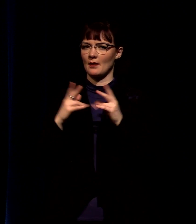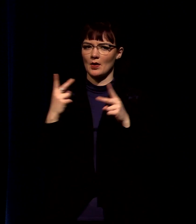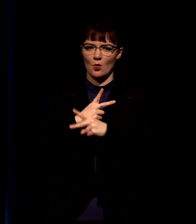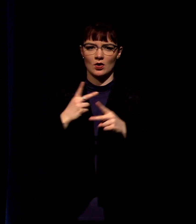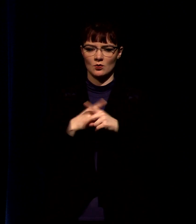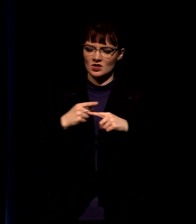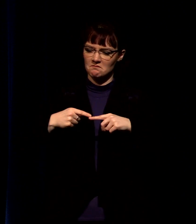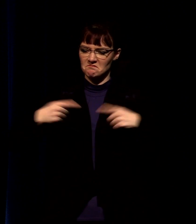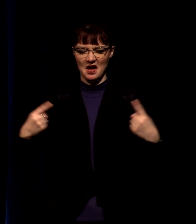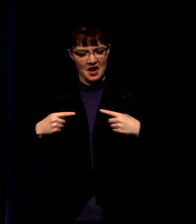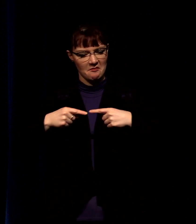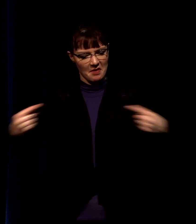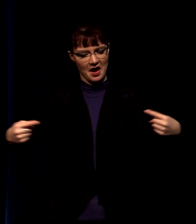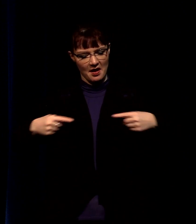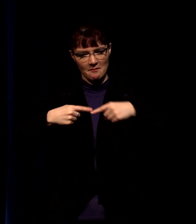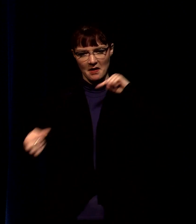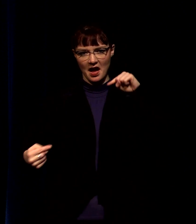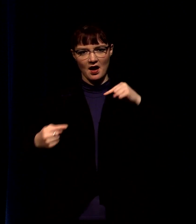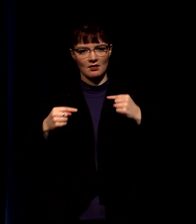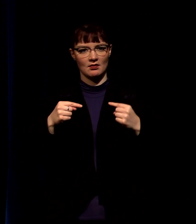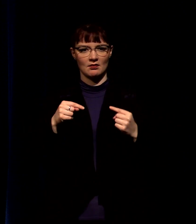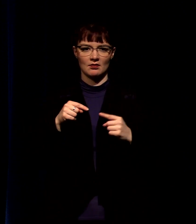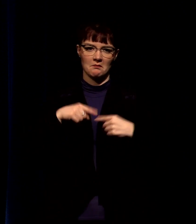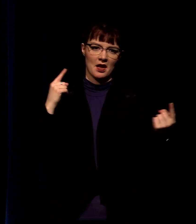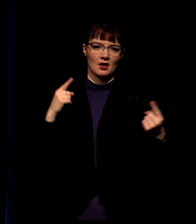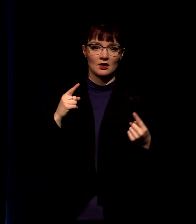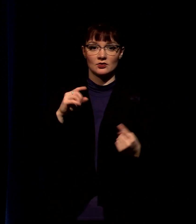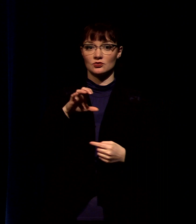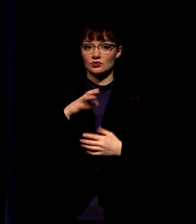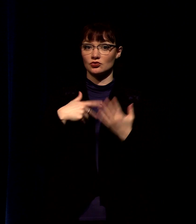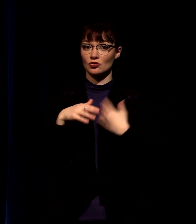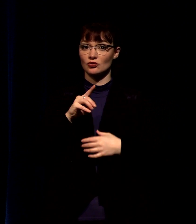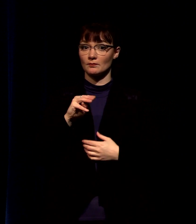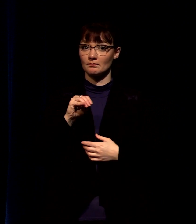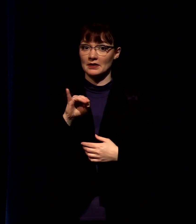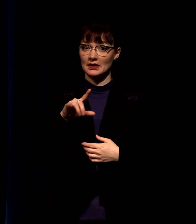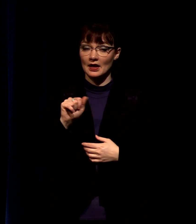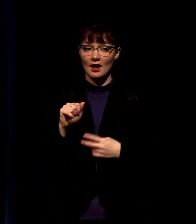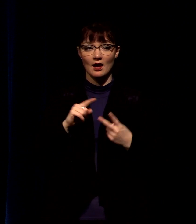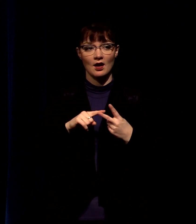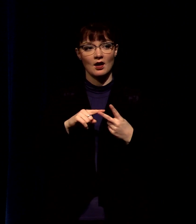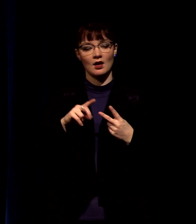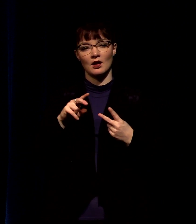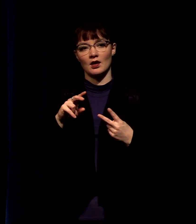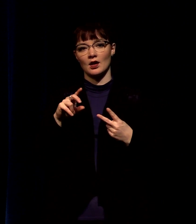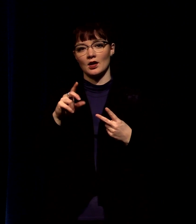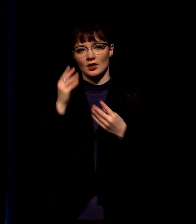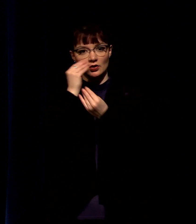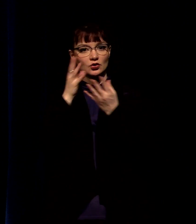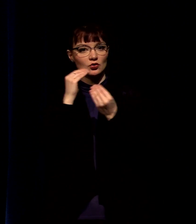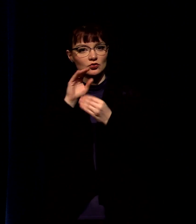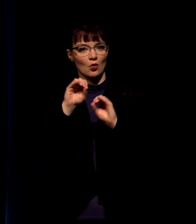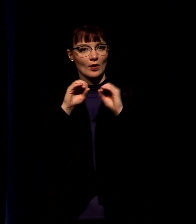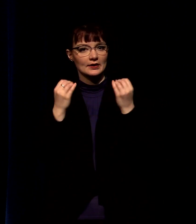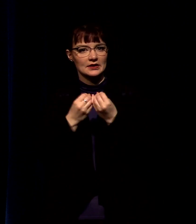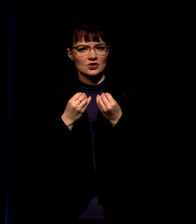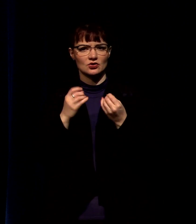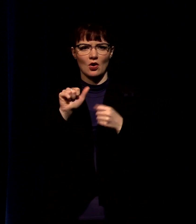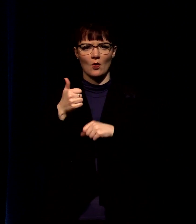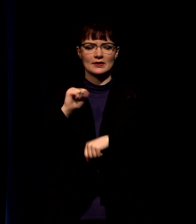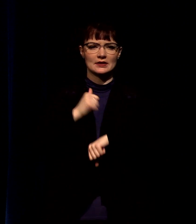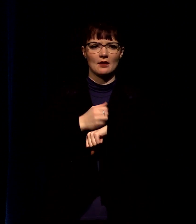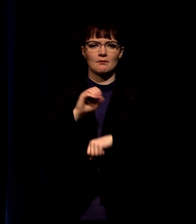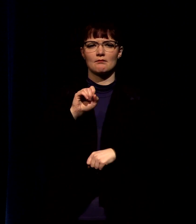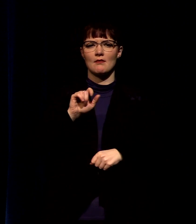in so many different ways every day social media and money making news organizations are all using these algorithms that